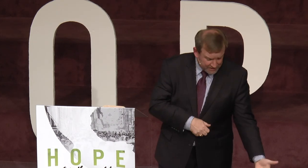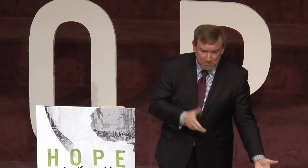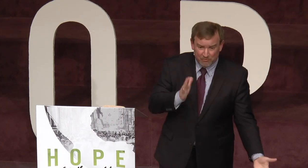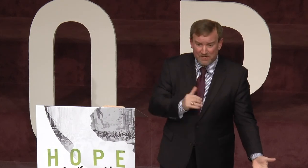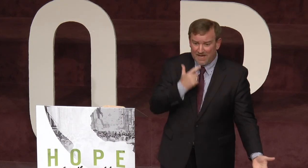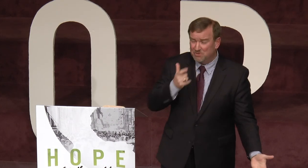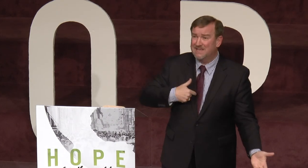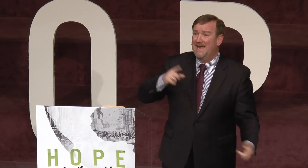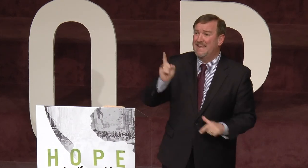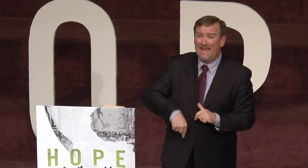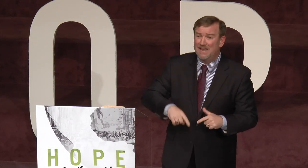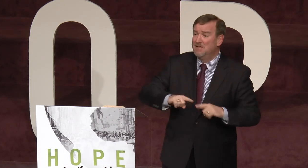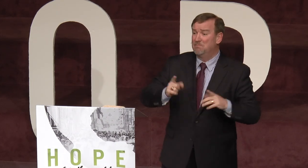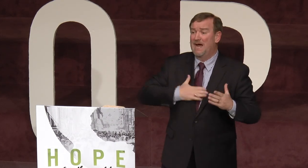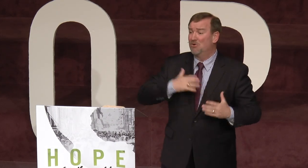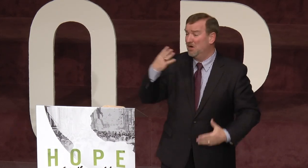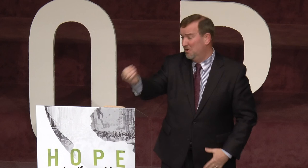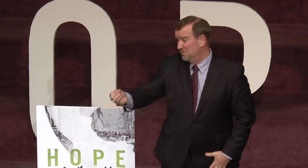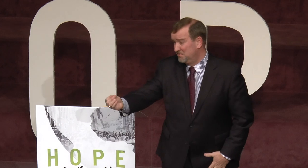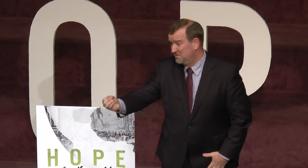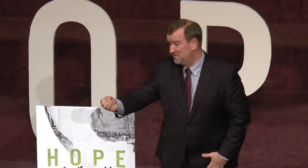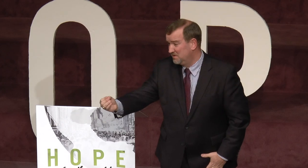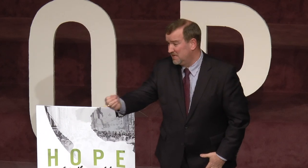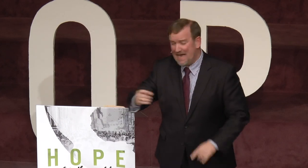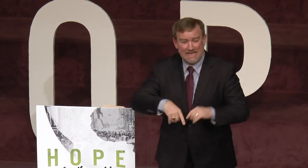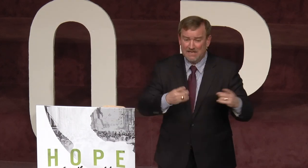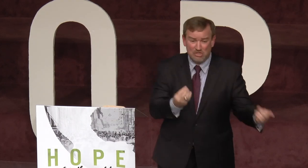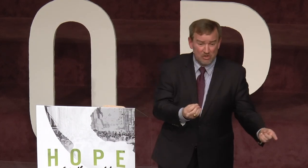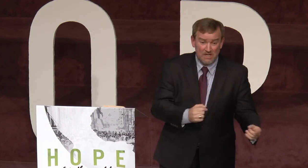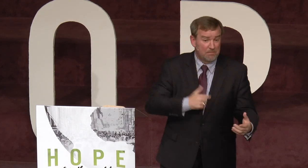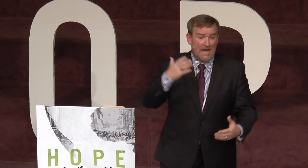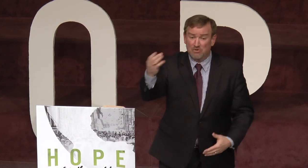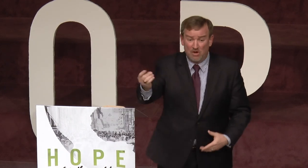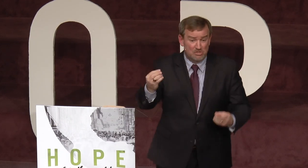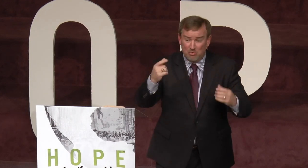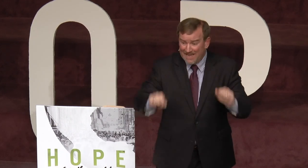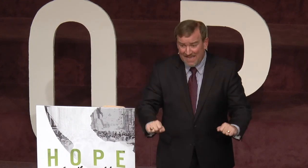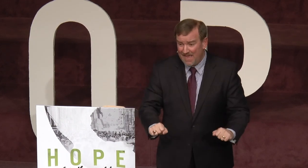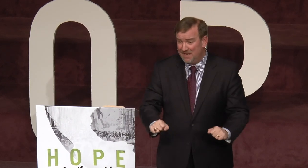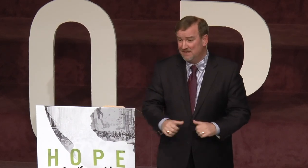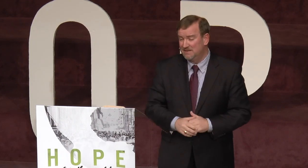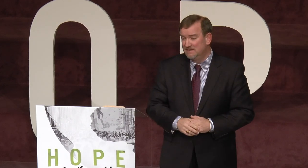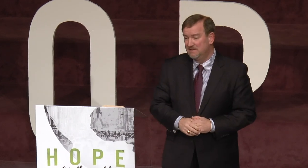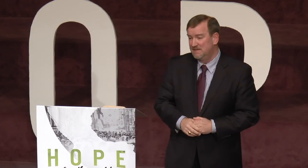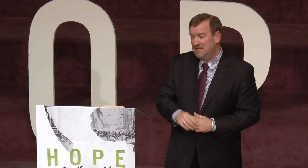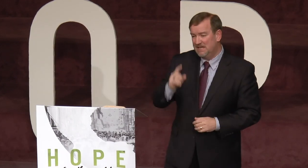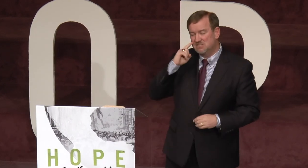face before God and we say, I can't, but I'll go. I can't do it, but I'll go and do what I can. And I just